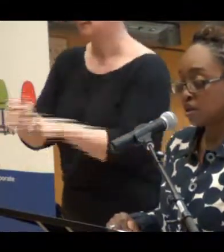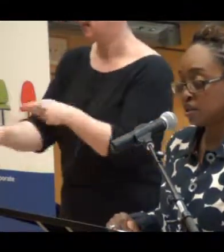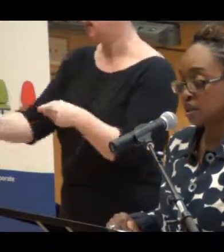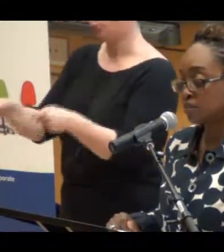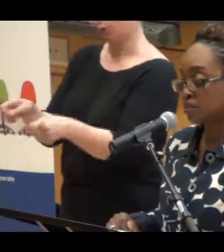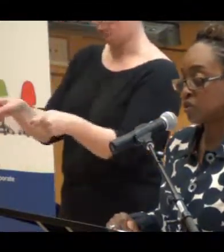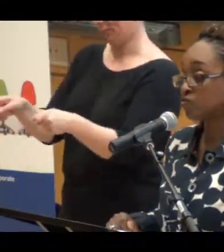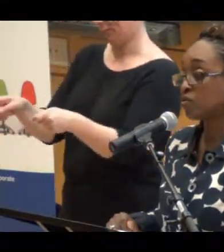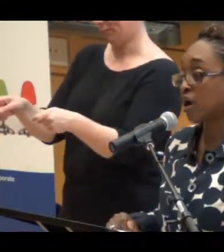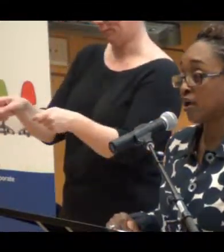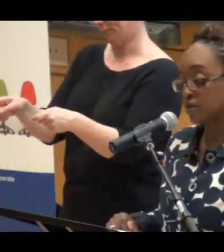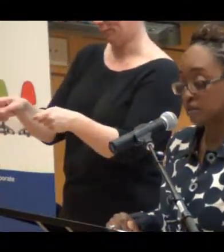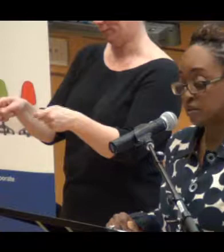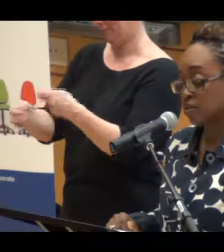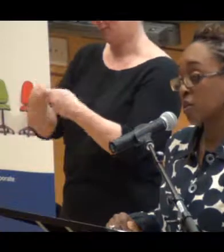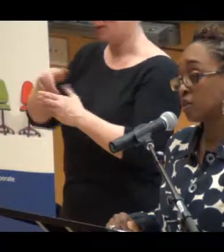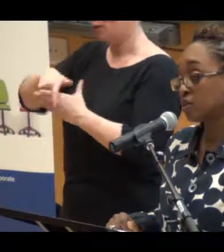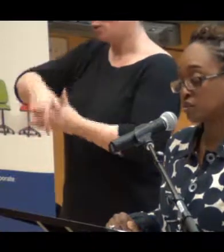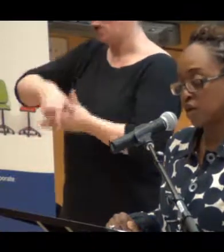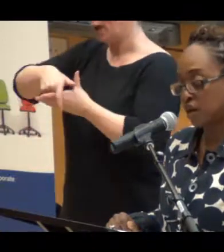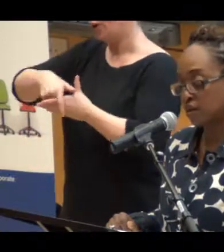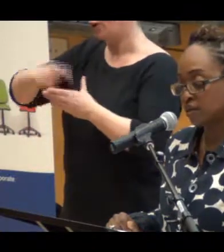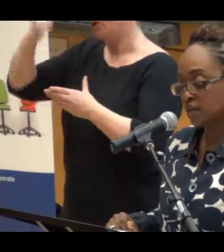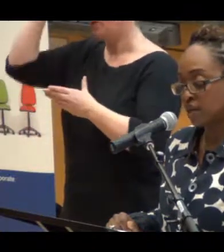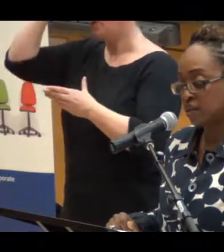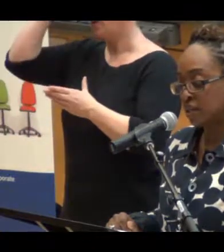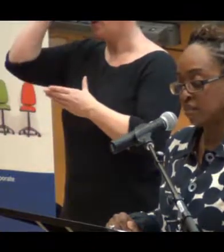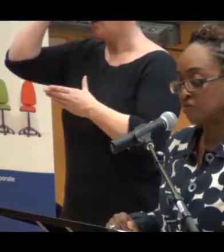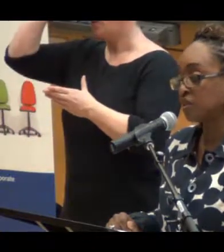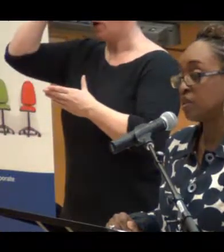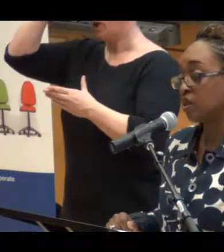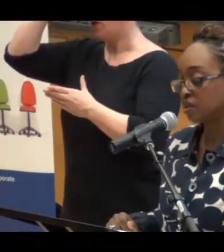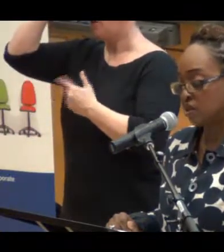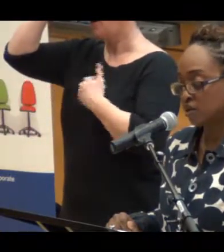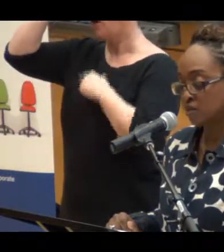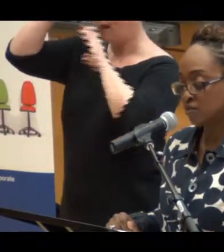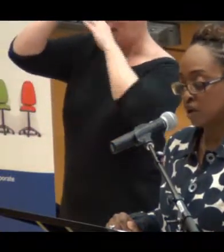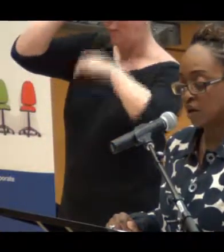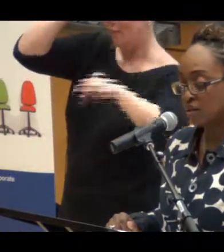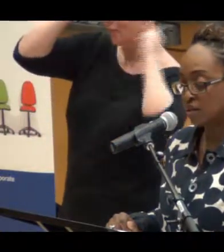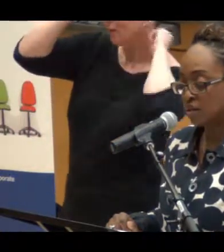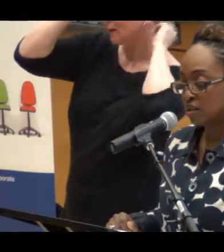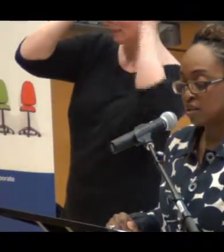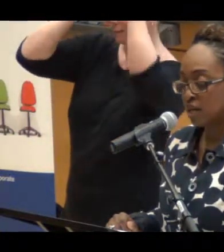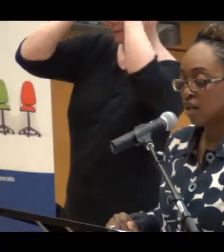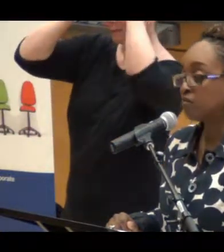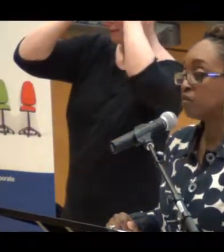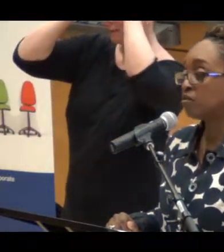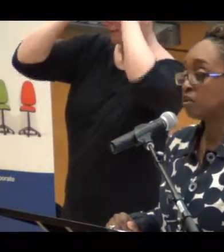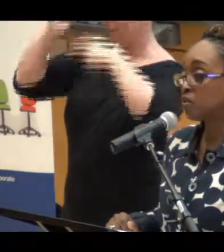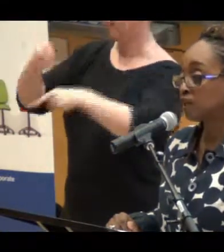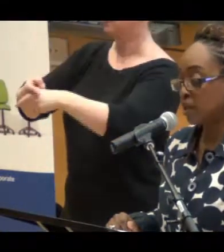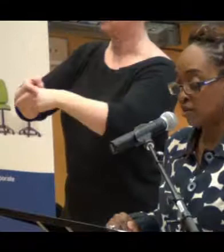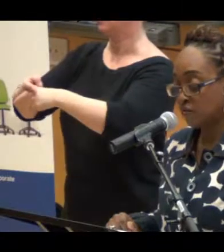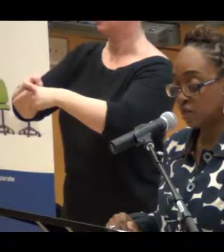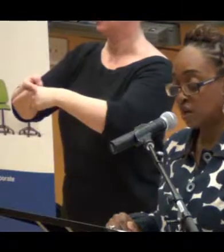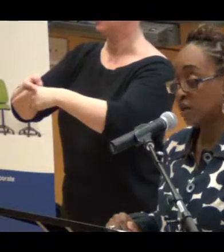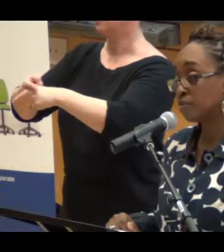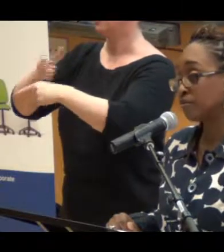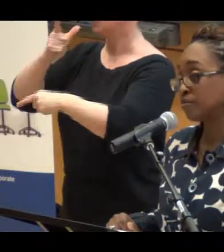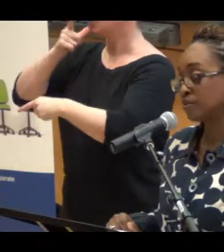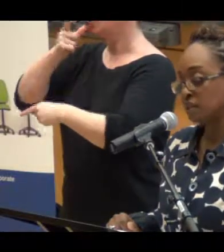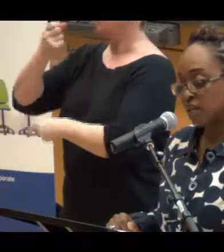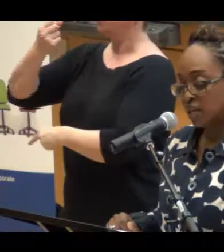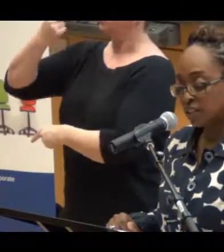direct contest between the rider, the conscious mind, and the elephant, the unconscious mind, the elephant will win every